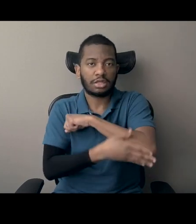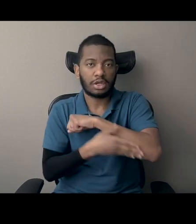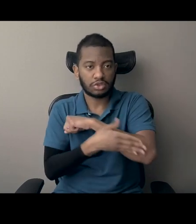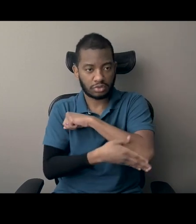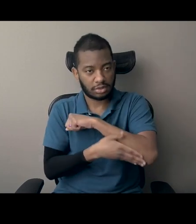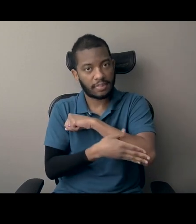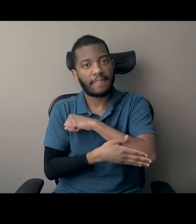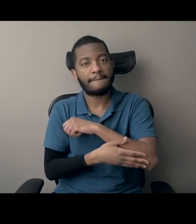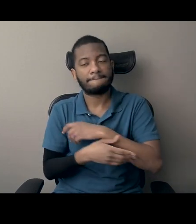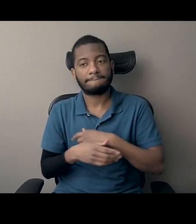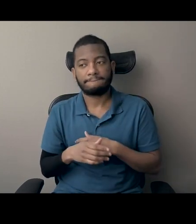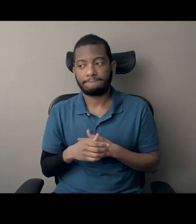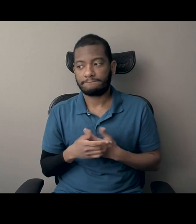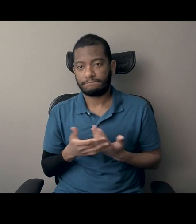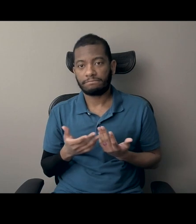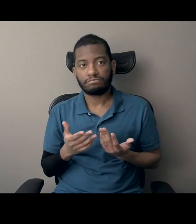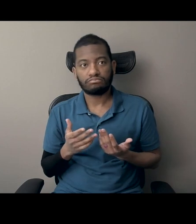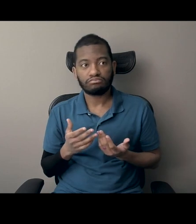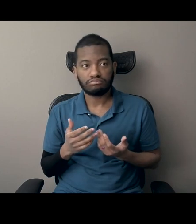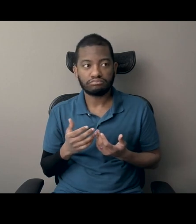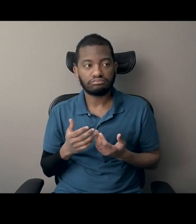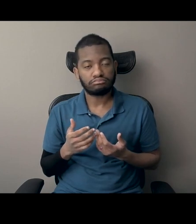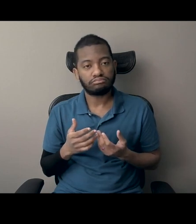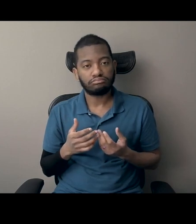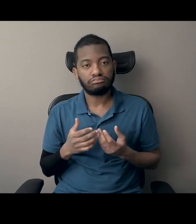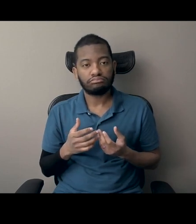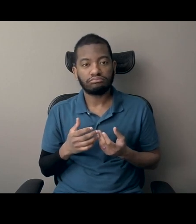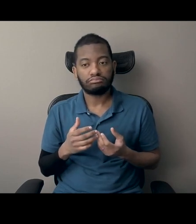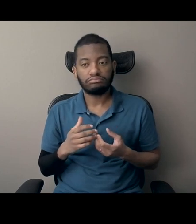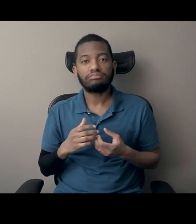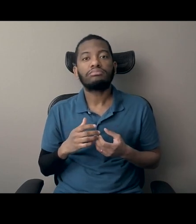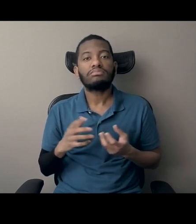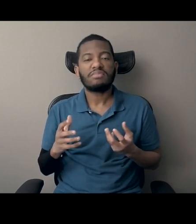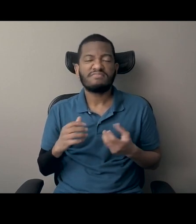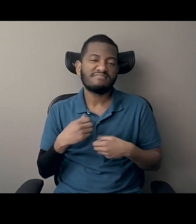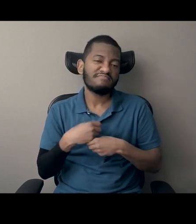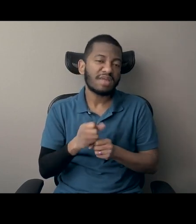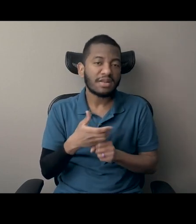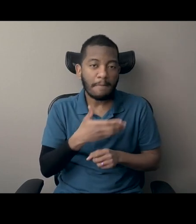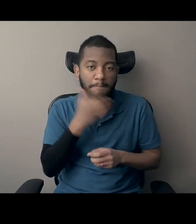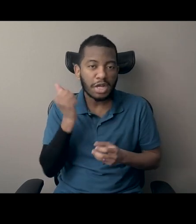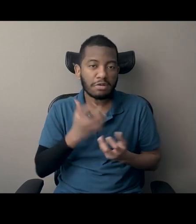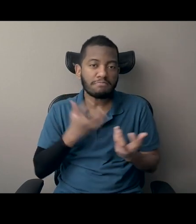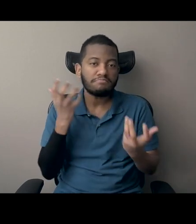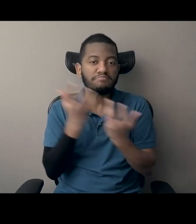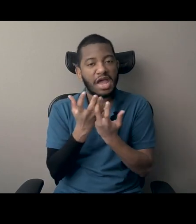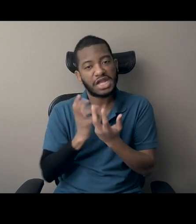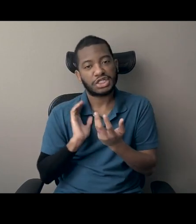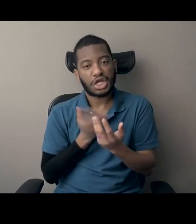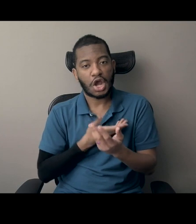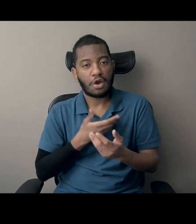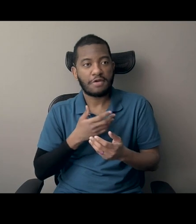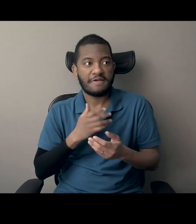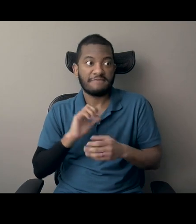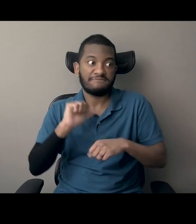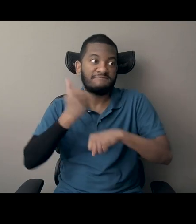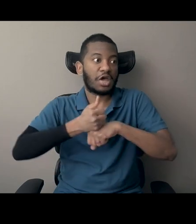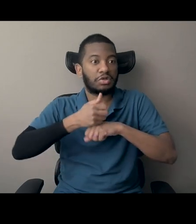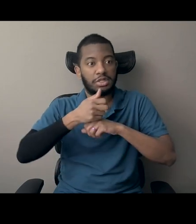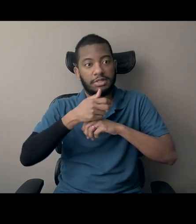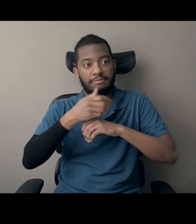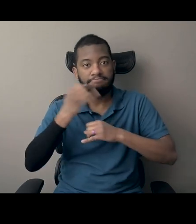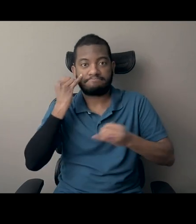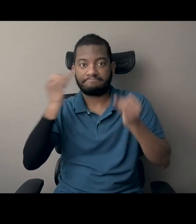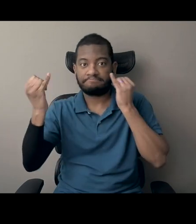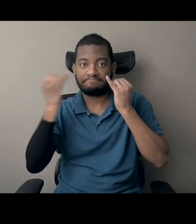paper to the ideals that our founders set out at the beginning. Um, another really great resource was the